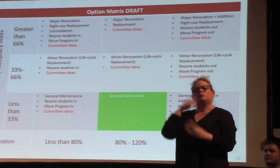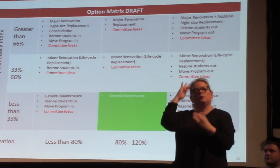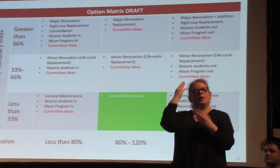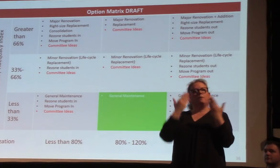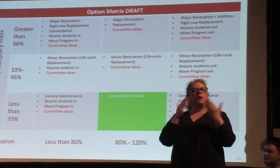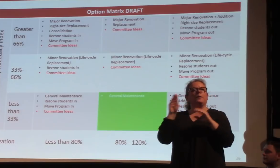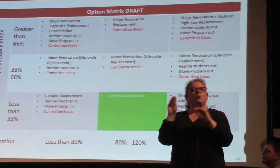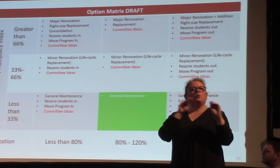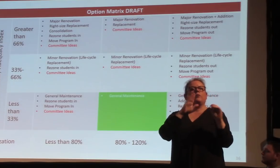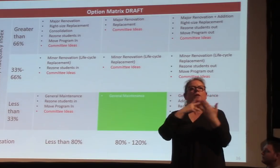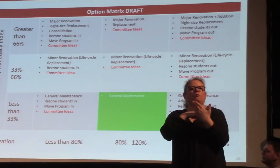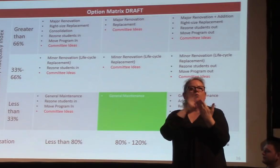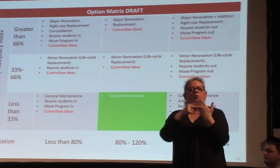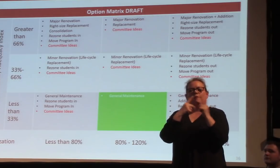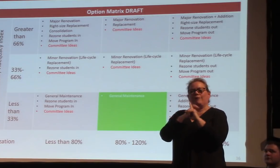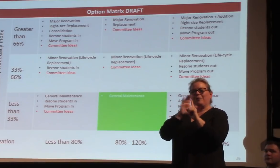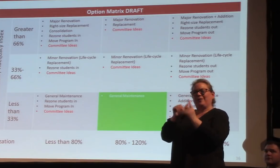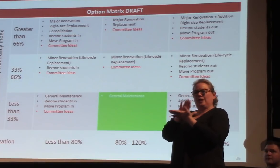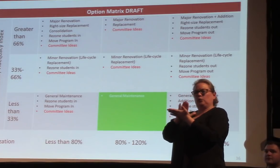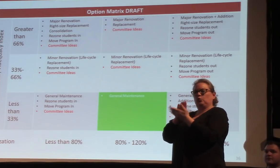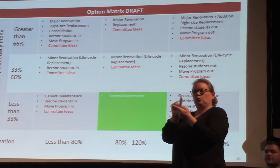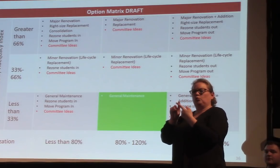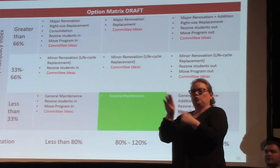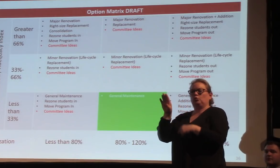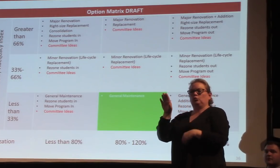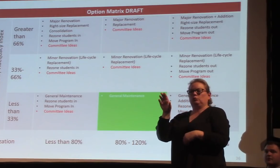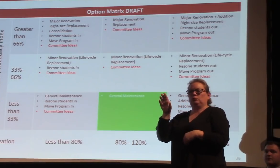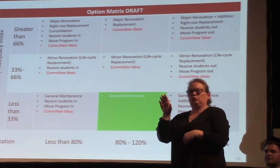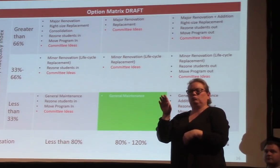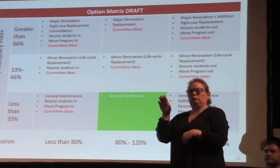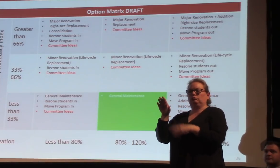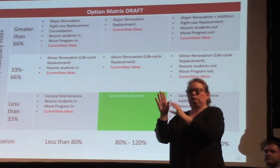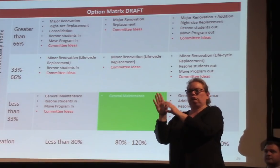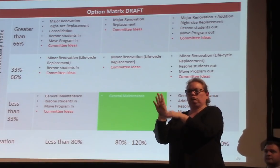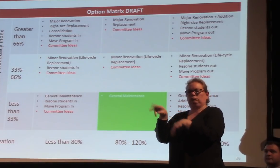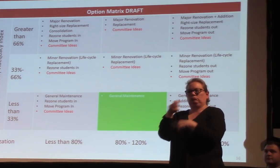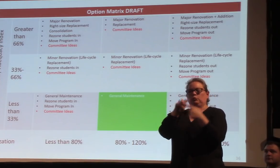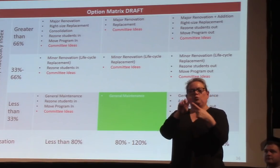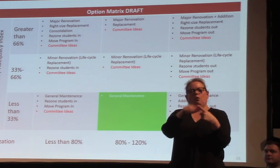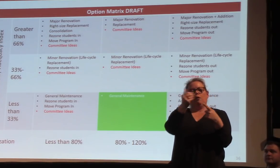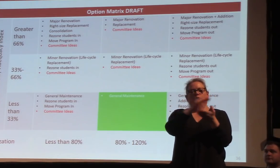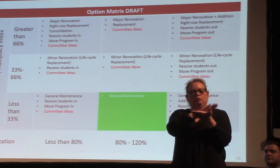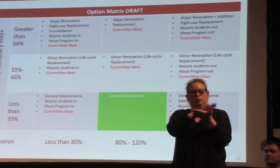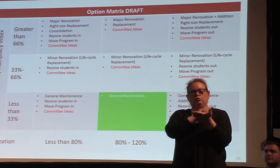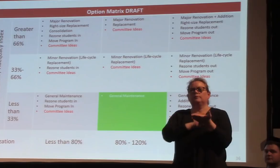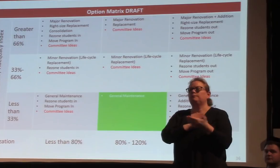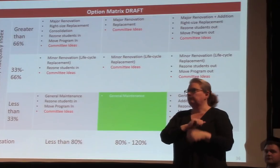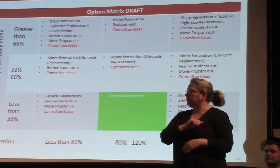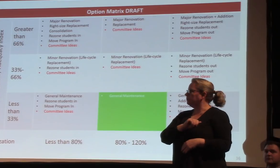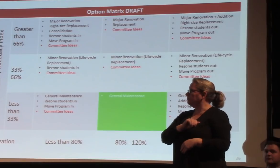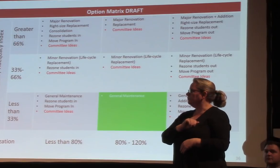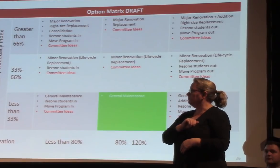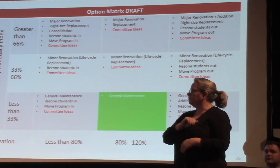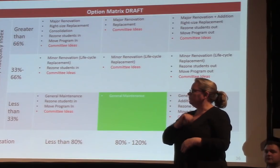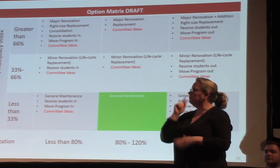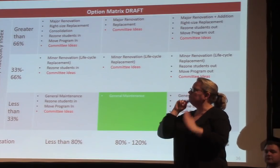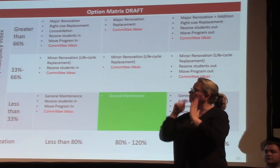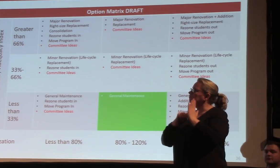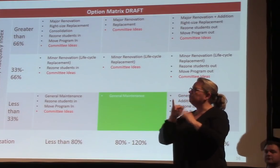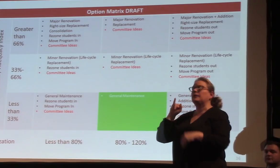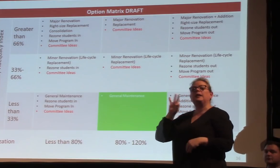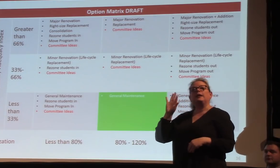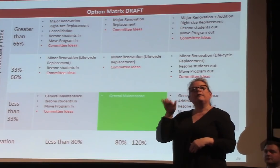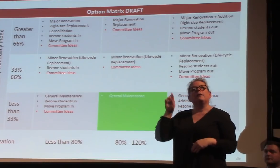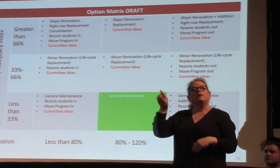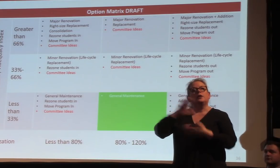that facility into that green area. Looking at this other end of the spectrum, if a school is under utilized, but it's a good condition, we could look at possibly rezoning students